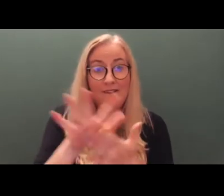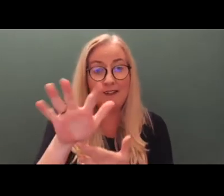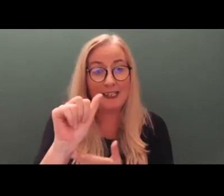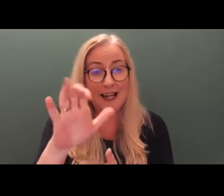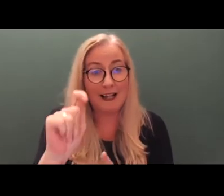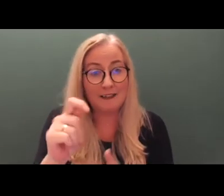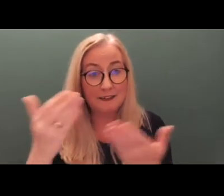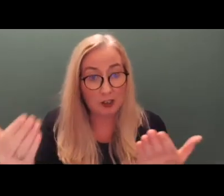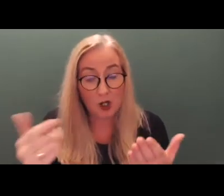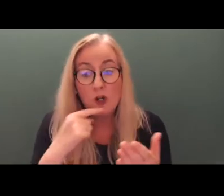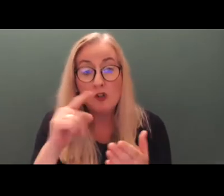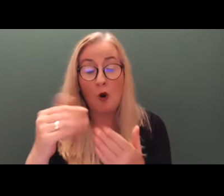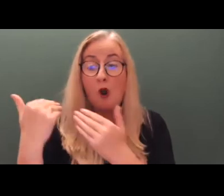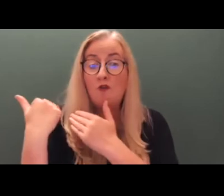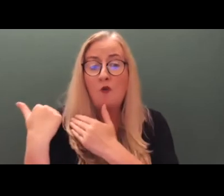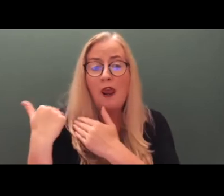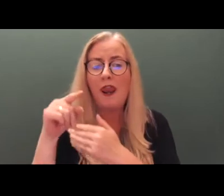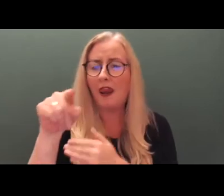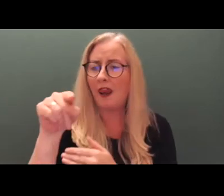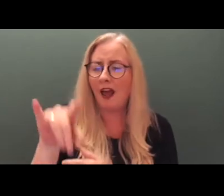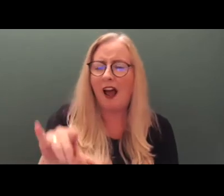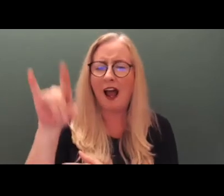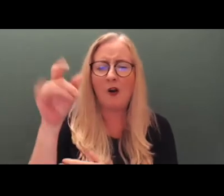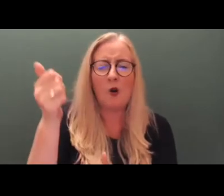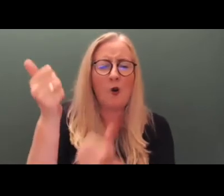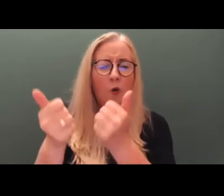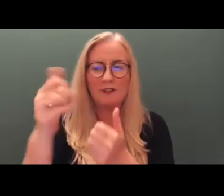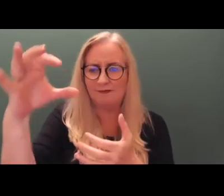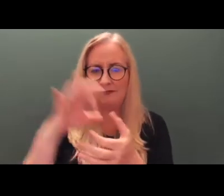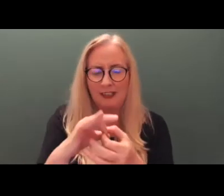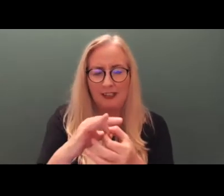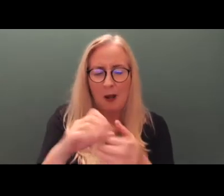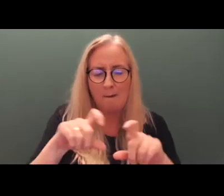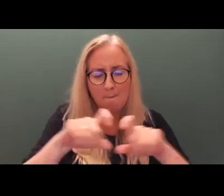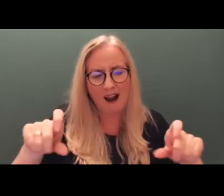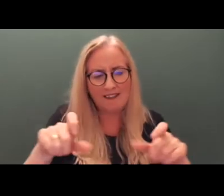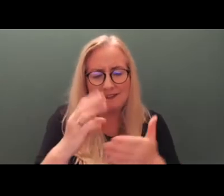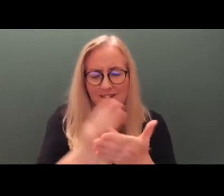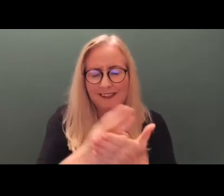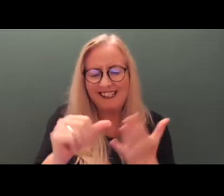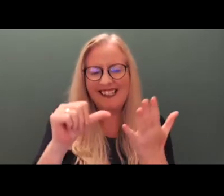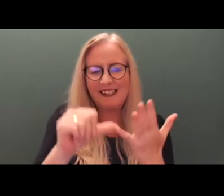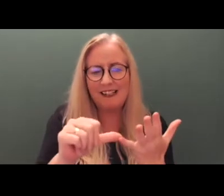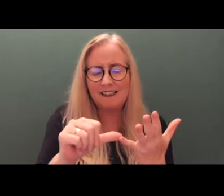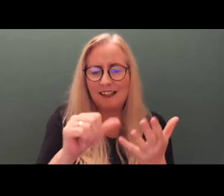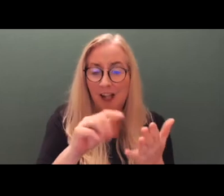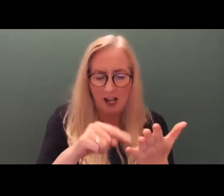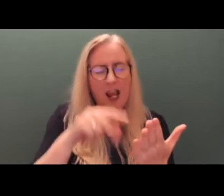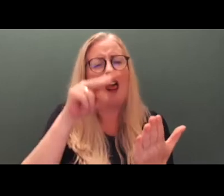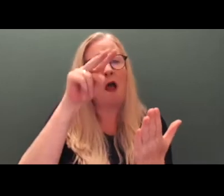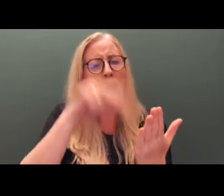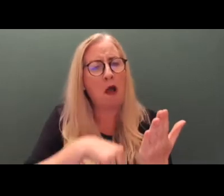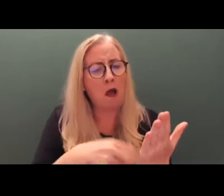The rule of the High Court is to be found in Part 6 of the new Act, which looks fairly innocuous on first reading.